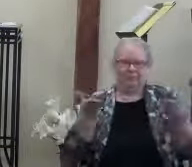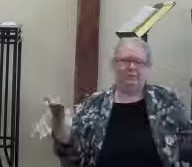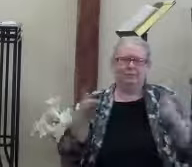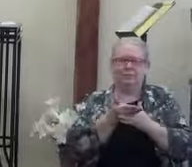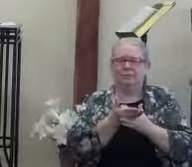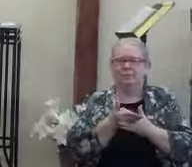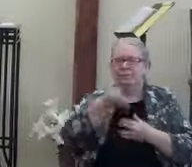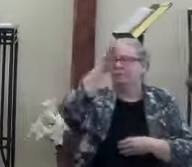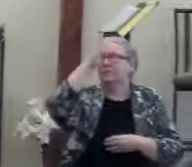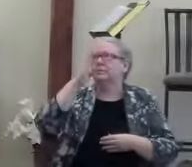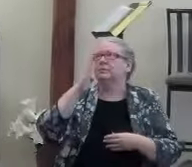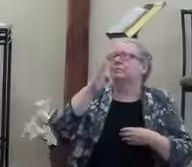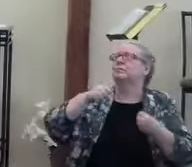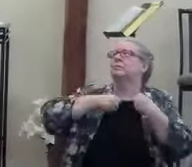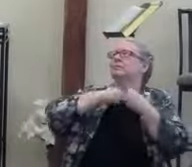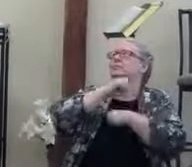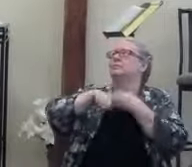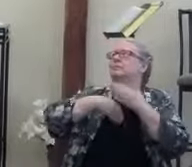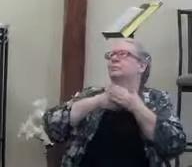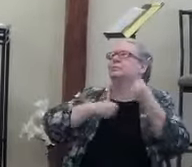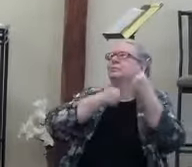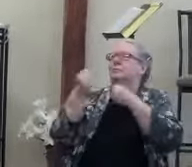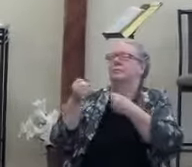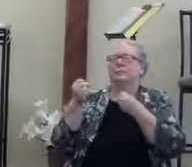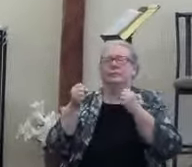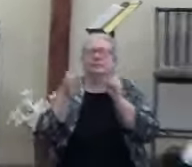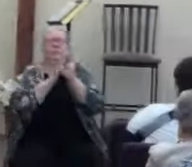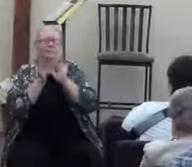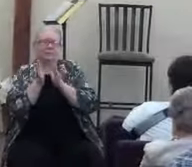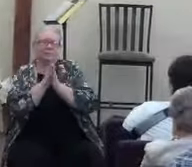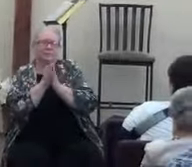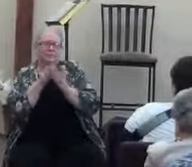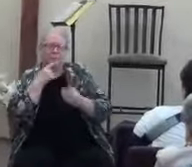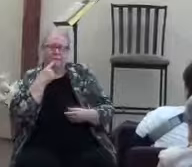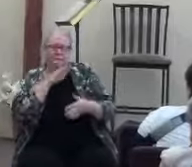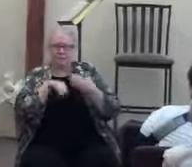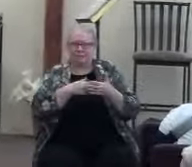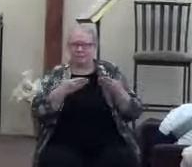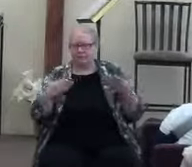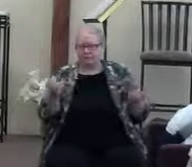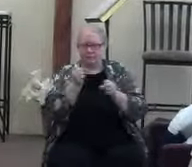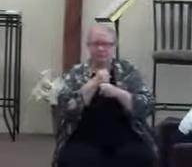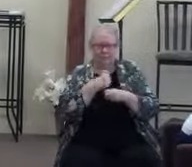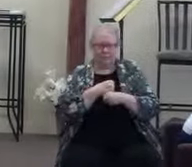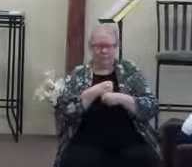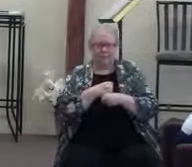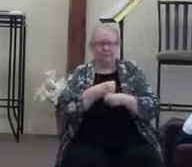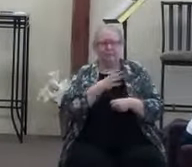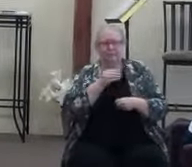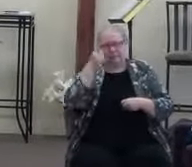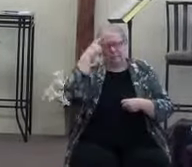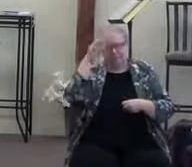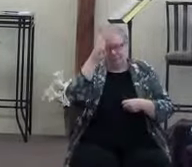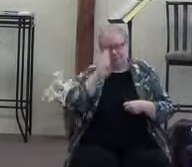Scripture says all things were created by God and for God, and it's in Him that they